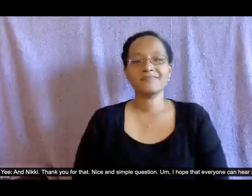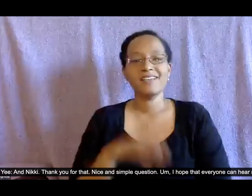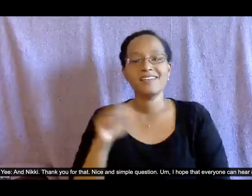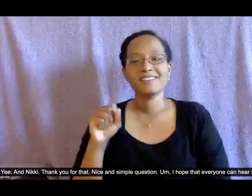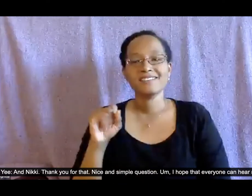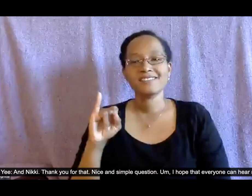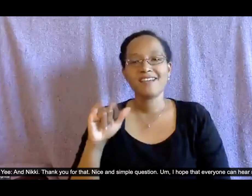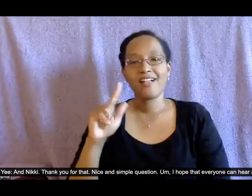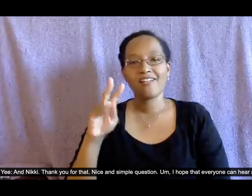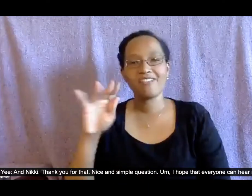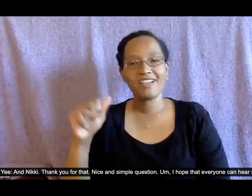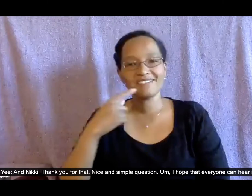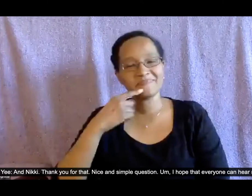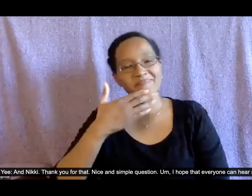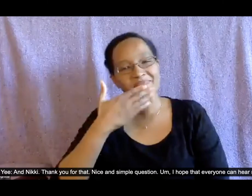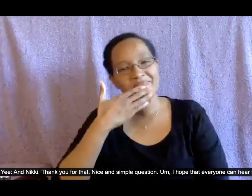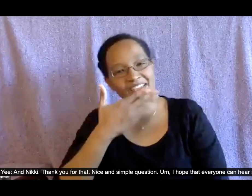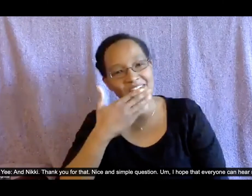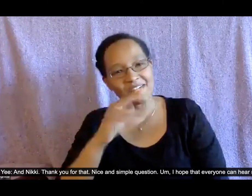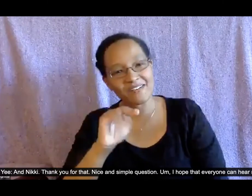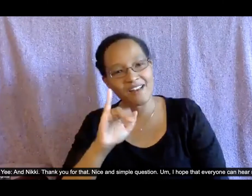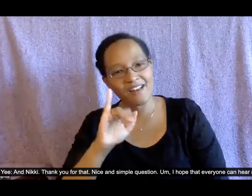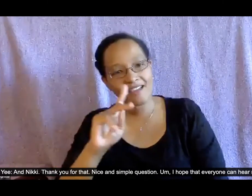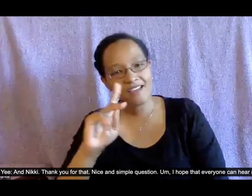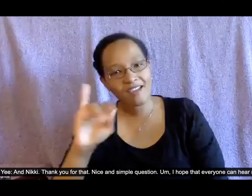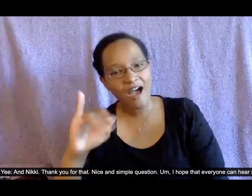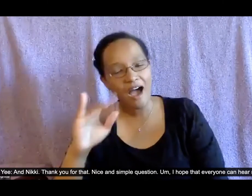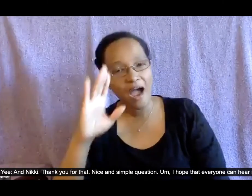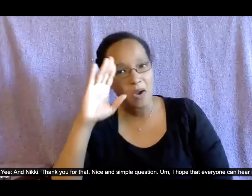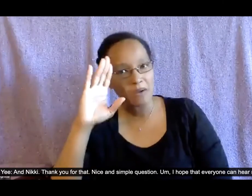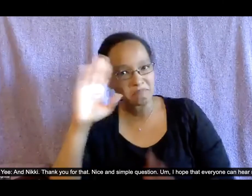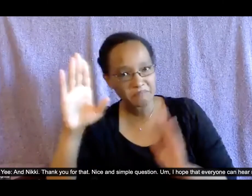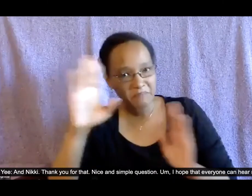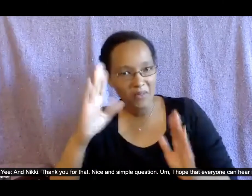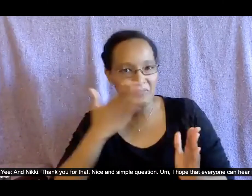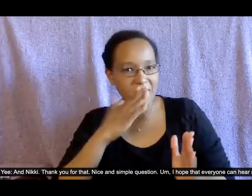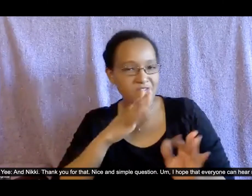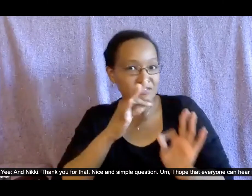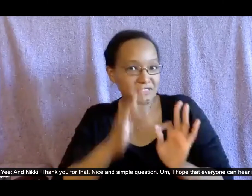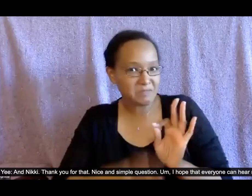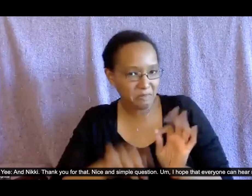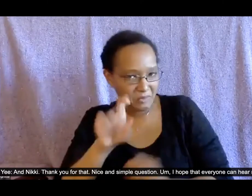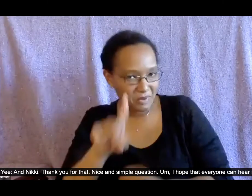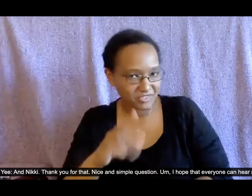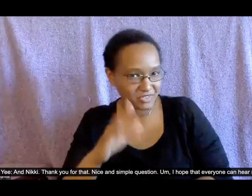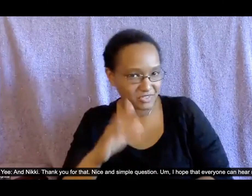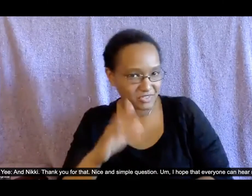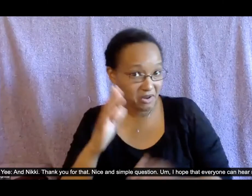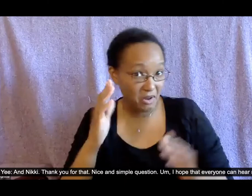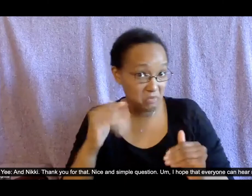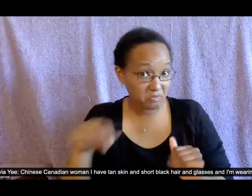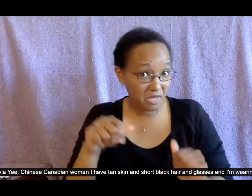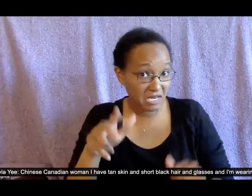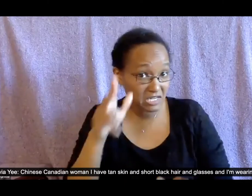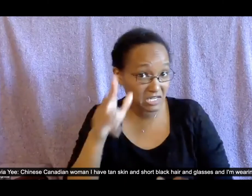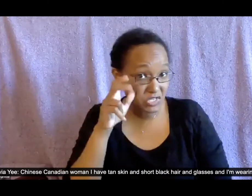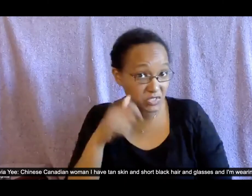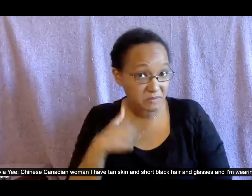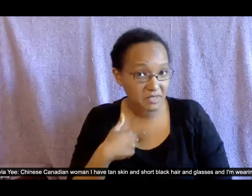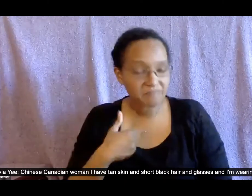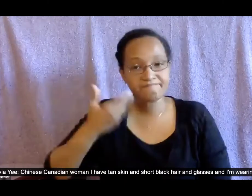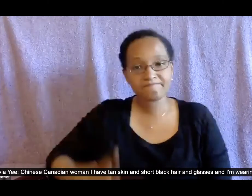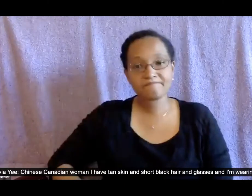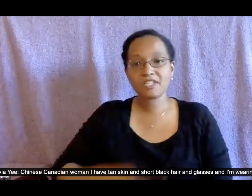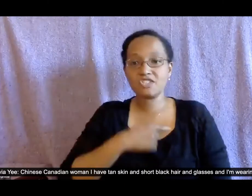um i hope that everyone can hear me my um i am a chinese canadian